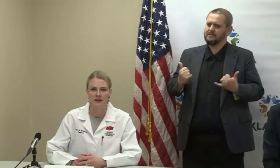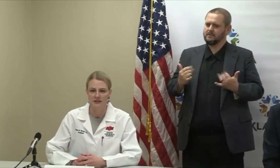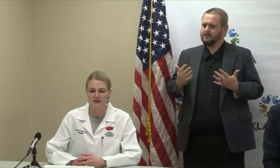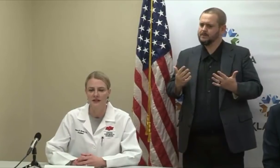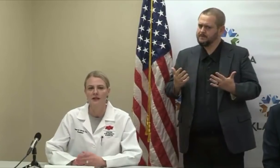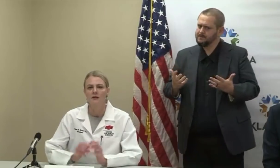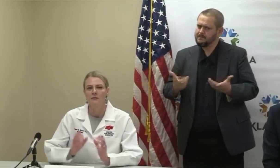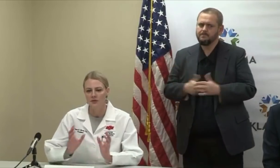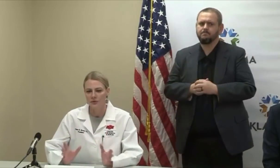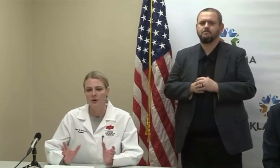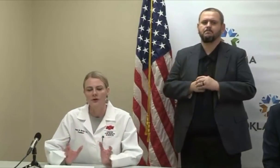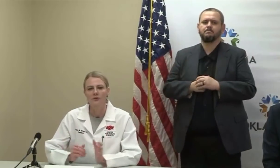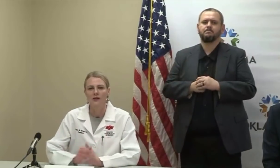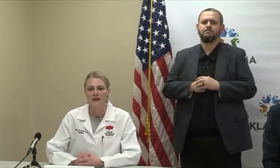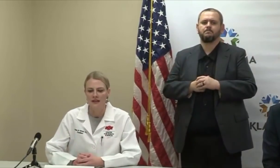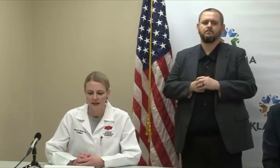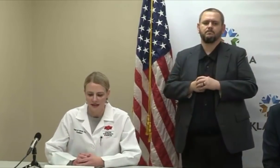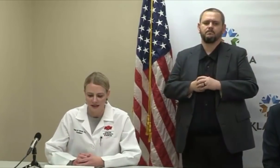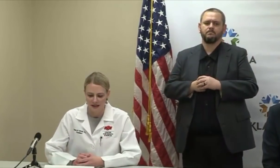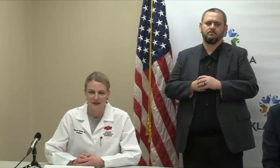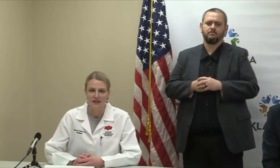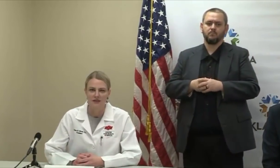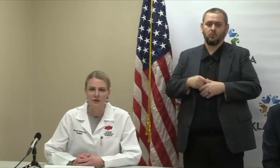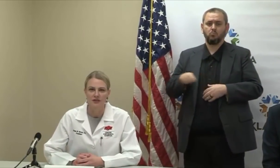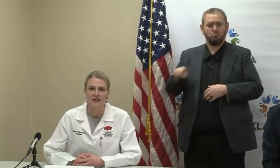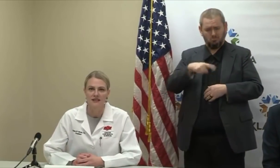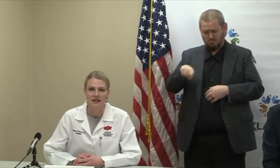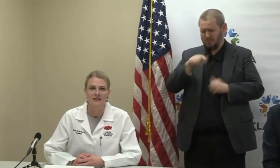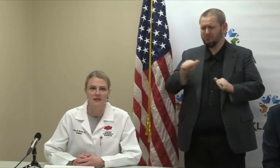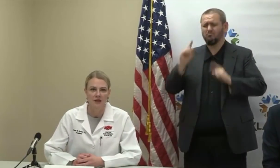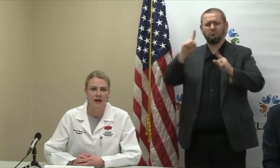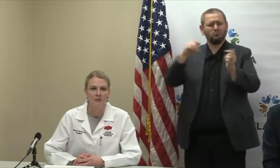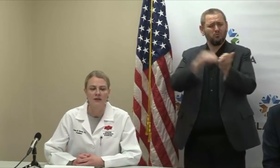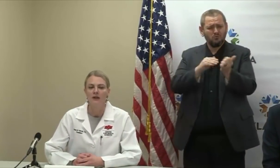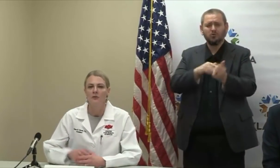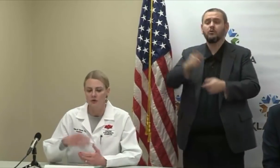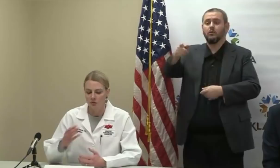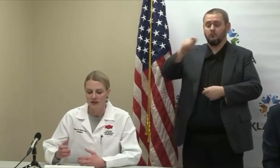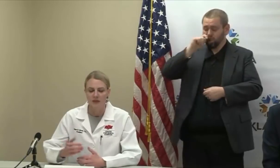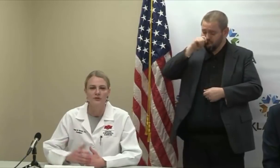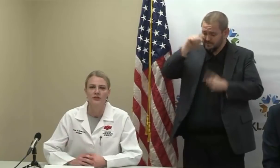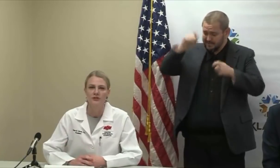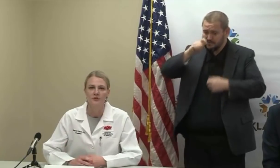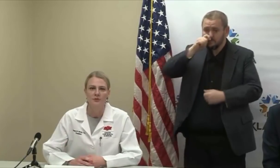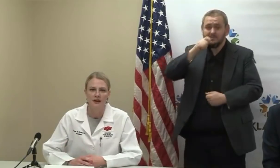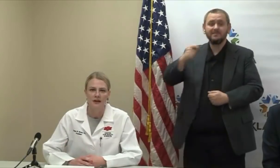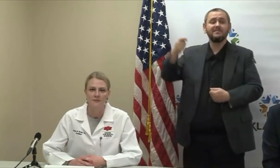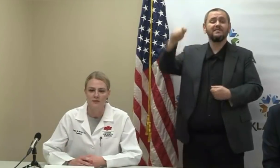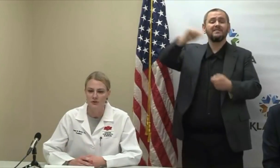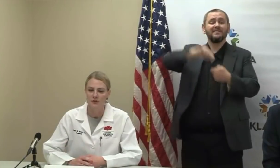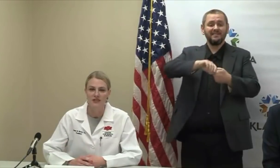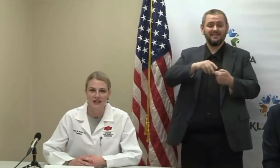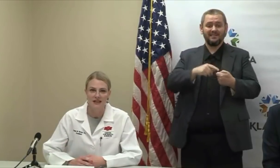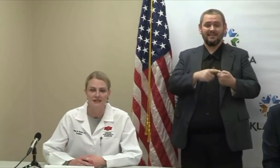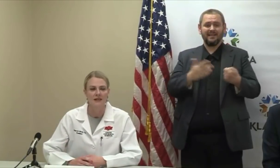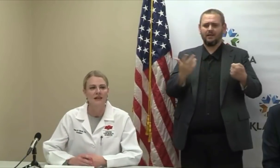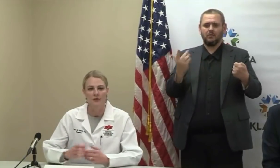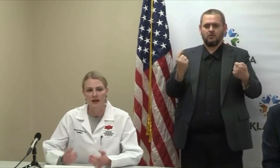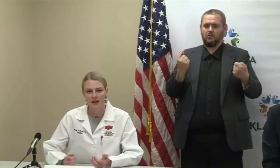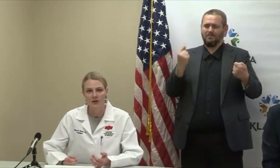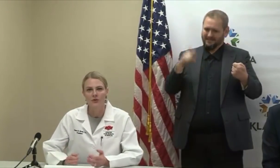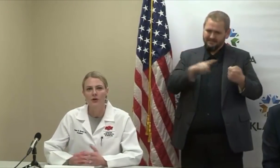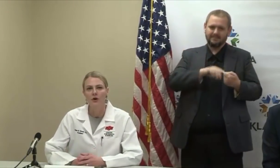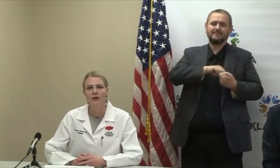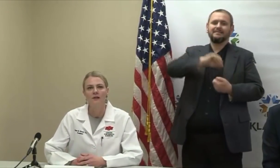provider is, but through our three sites of our state testing lab, we will be able to do those tests